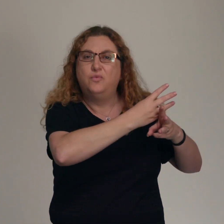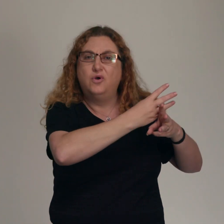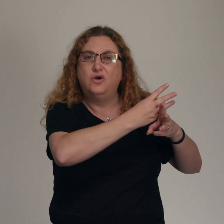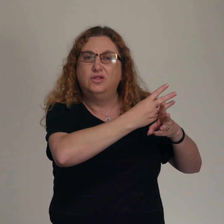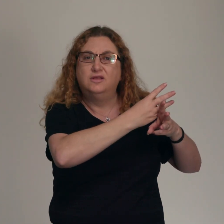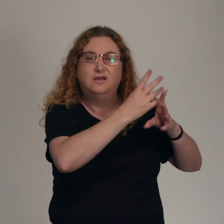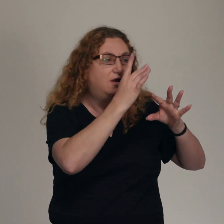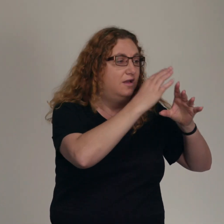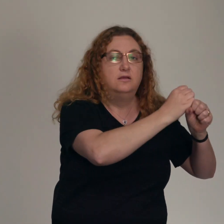hidden with Christ in God.